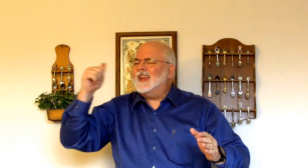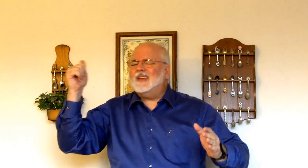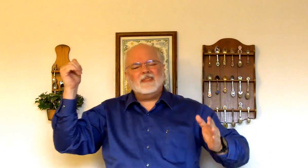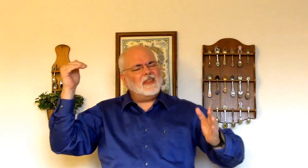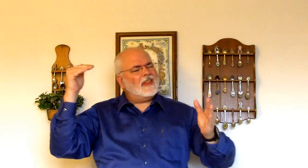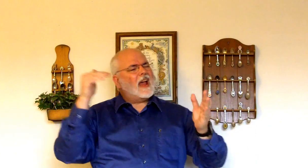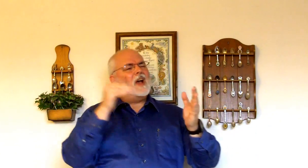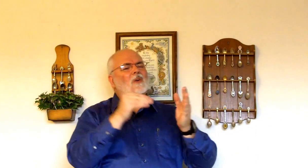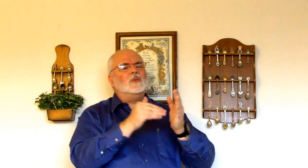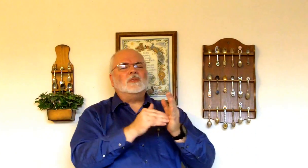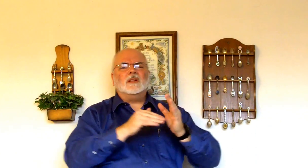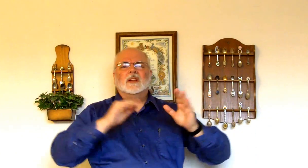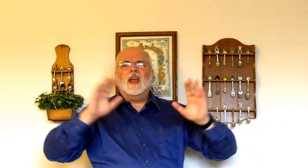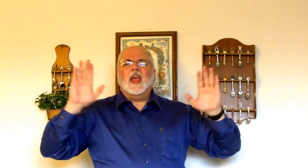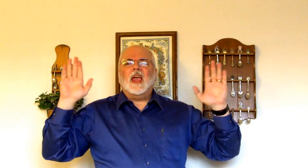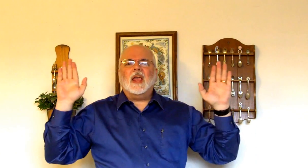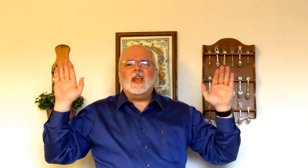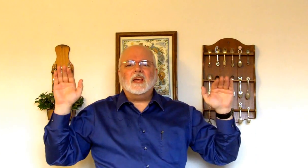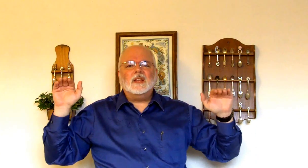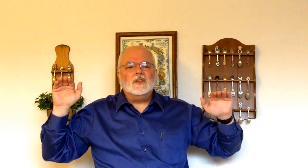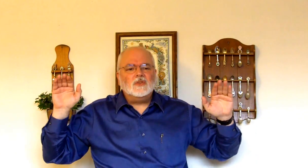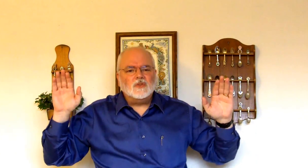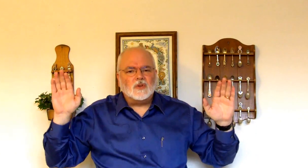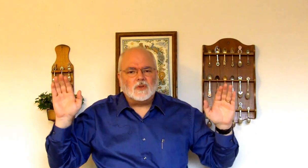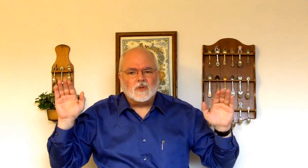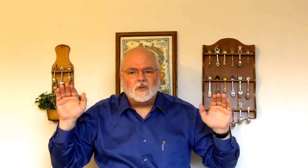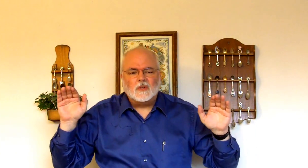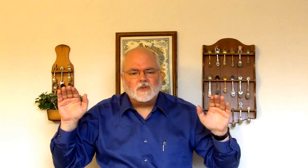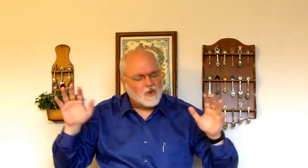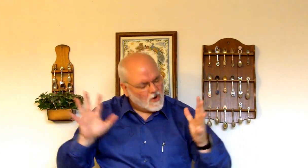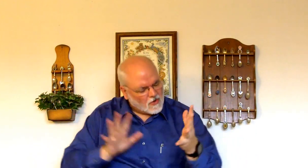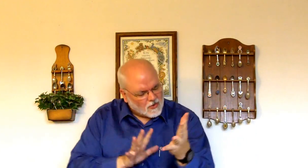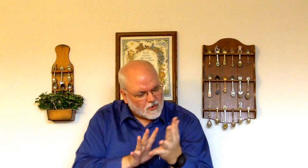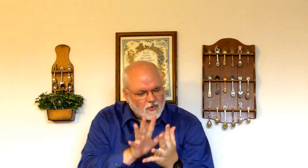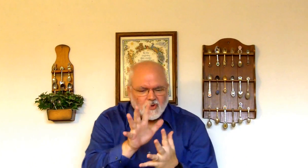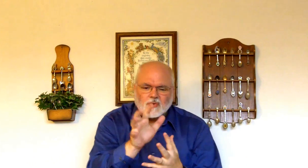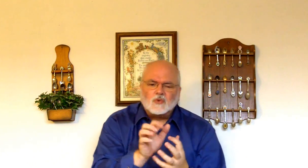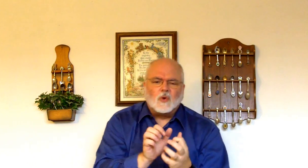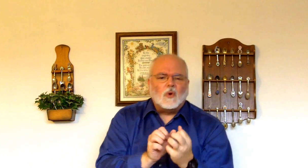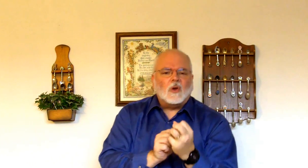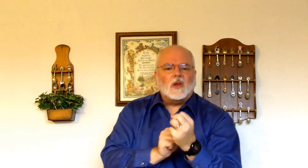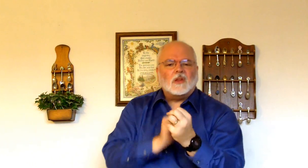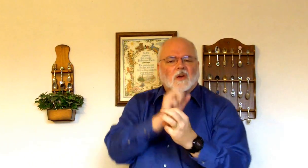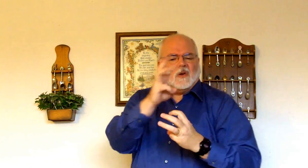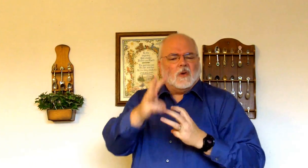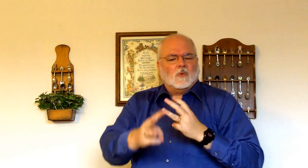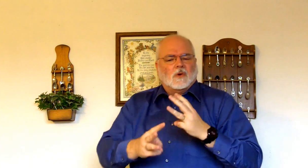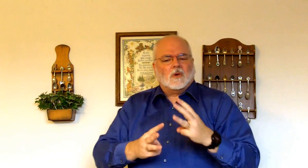thousand angels to destroy the world